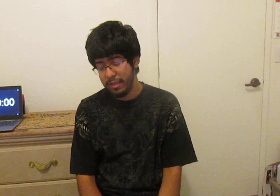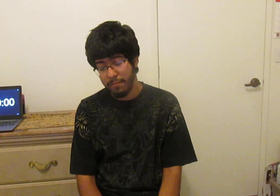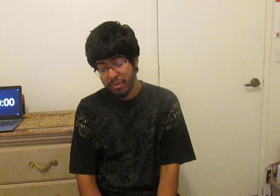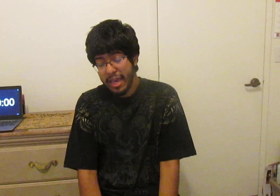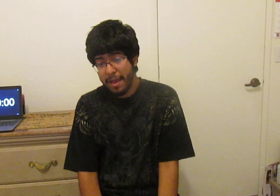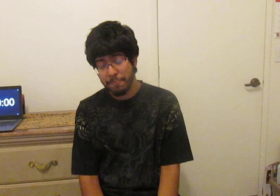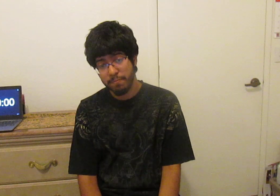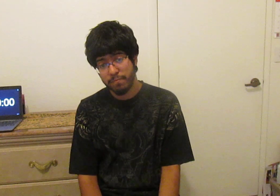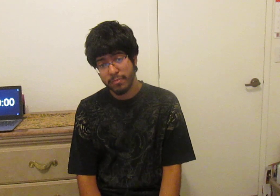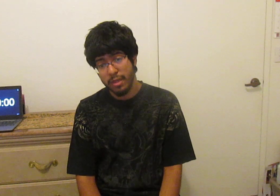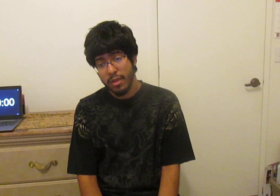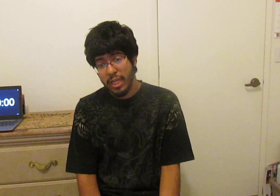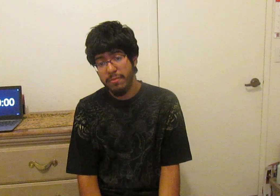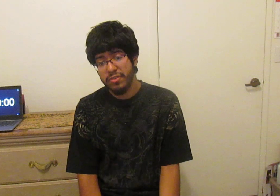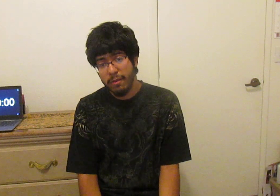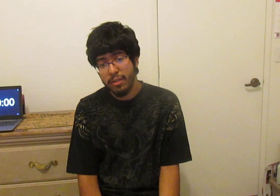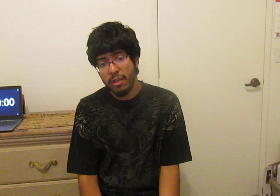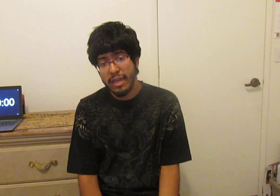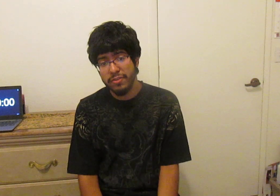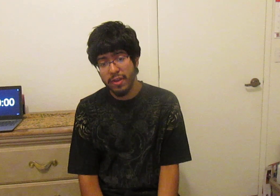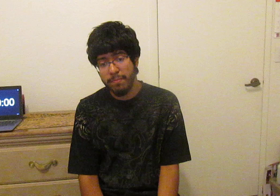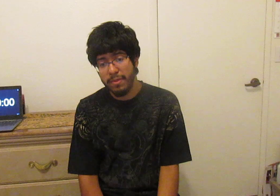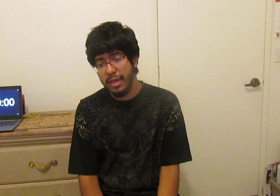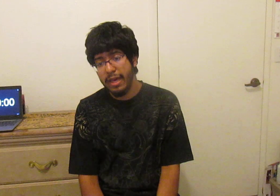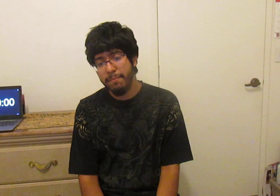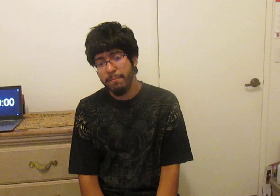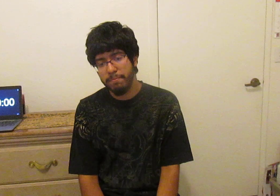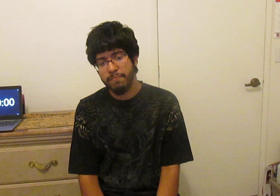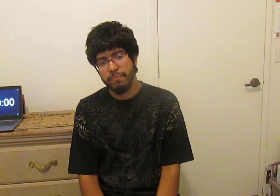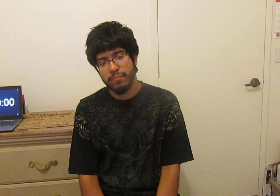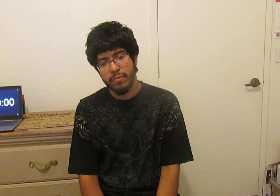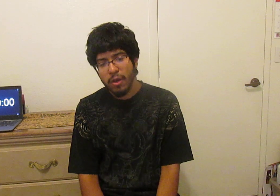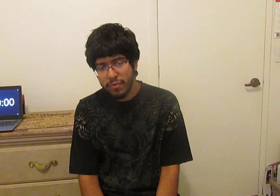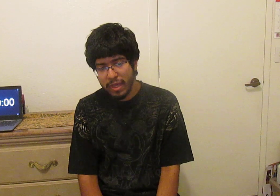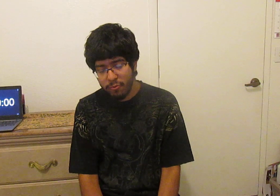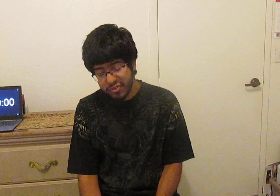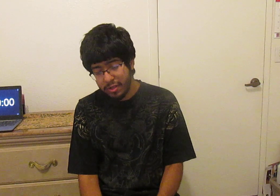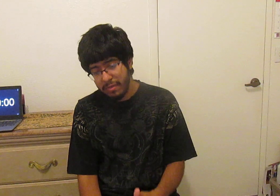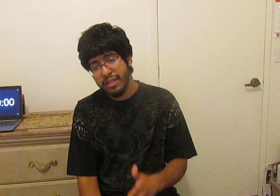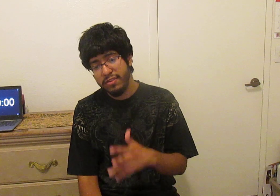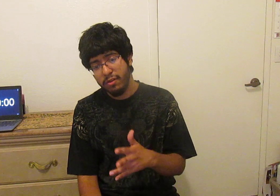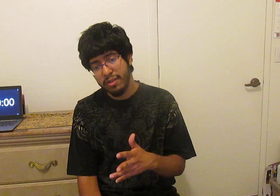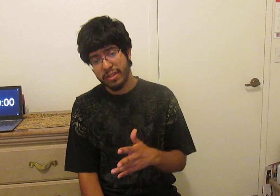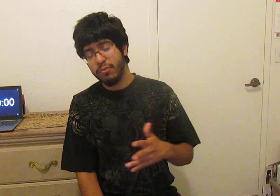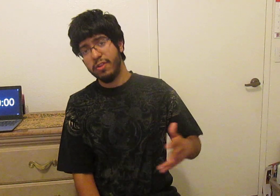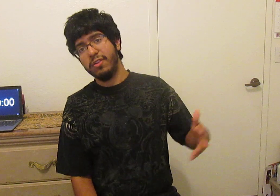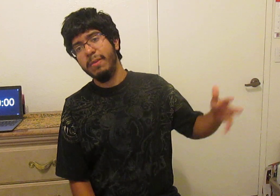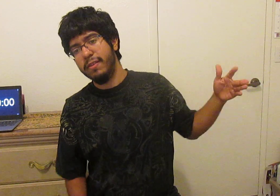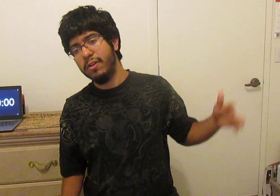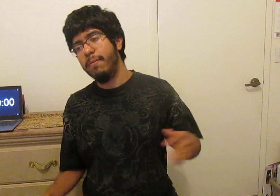but yeah I'm just giving y'all a heads up that I'm I was gonna make a tier list and I was also gonna make the top